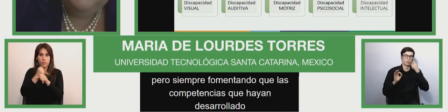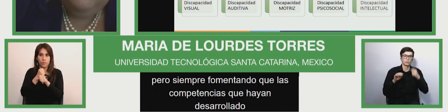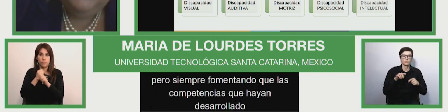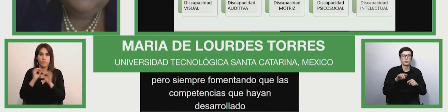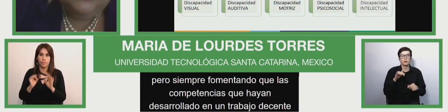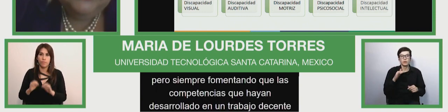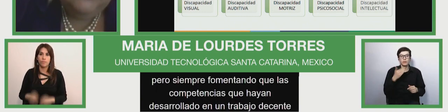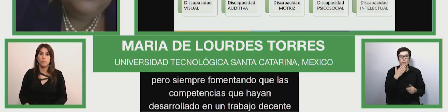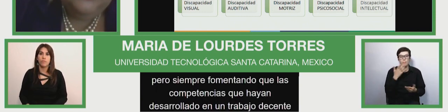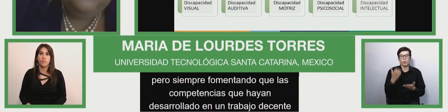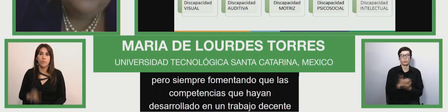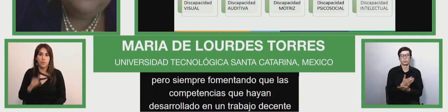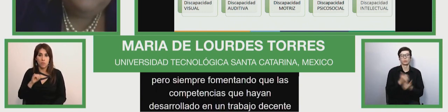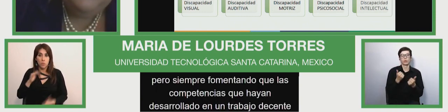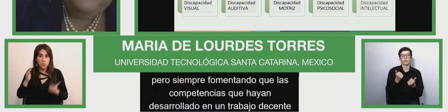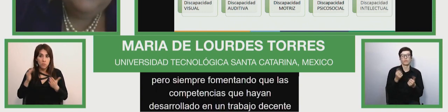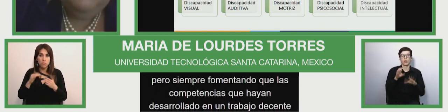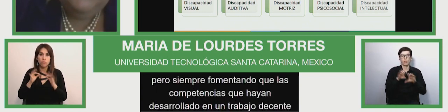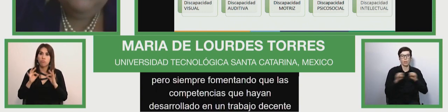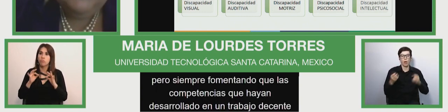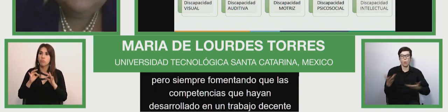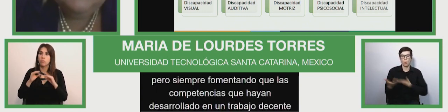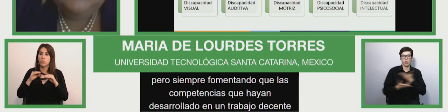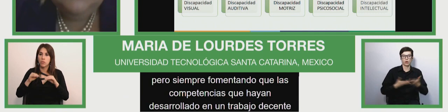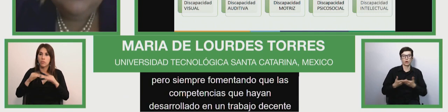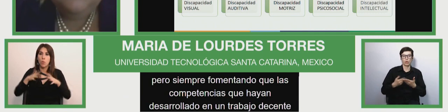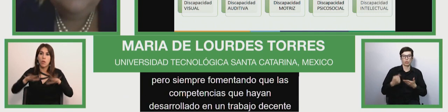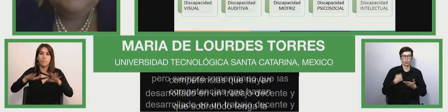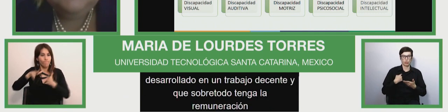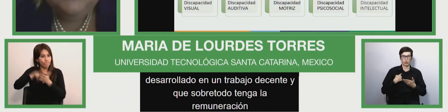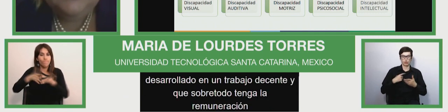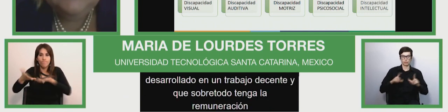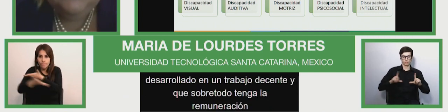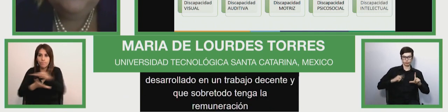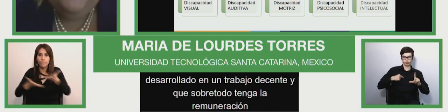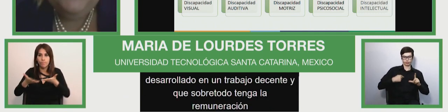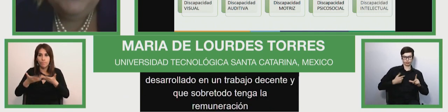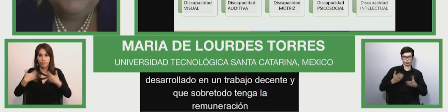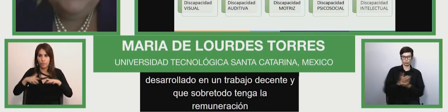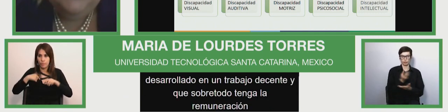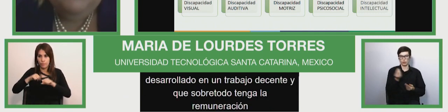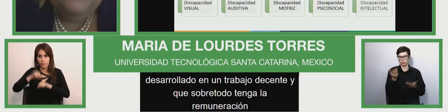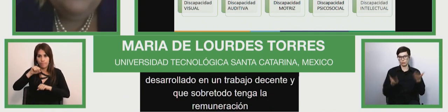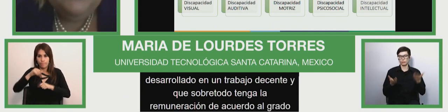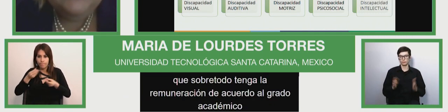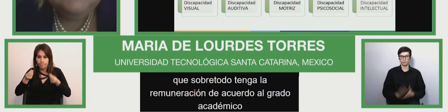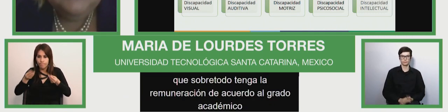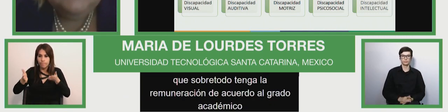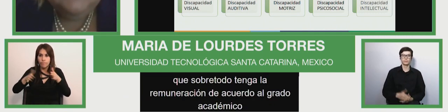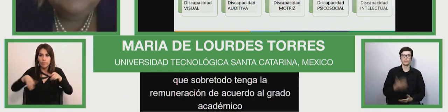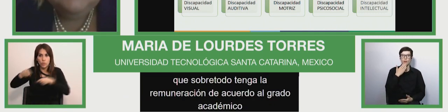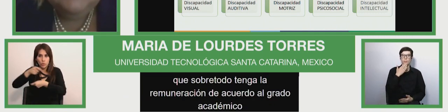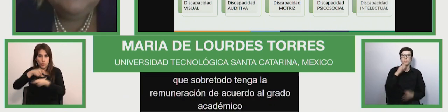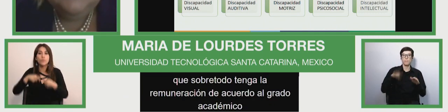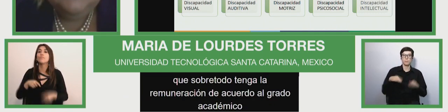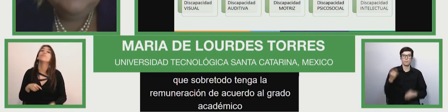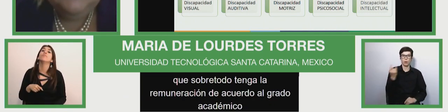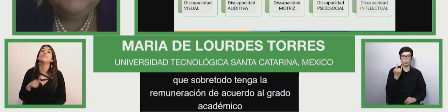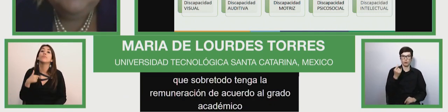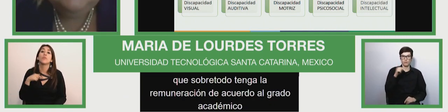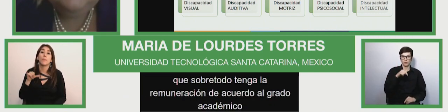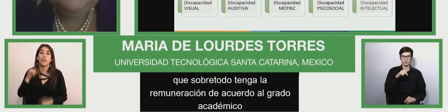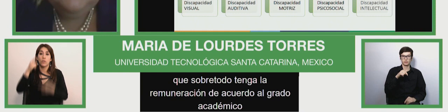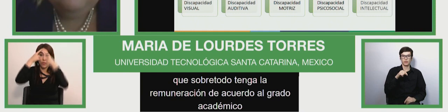into the work environment environment using the skills developed such that they have a decent